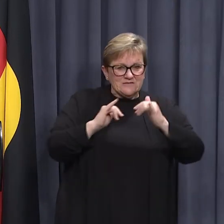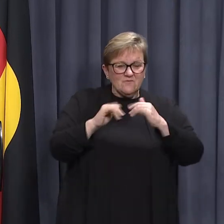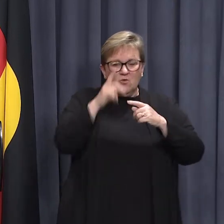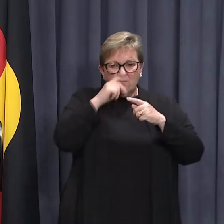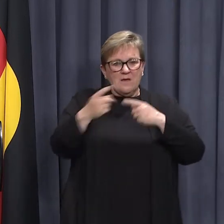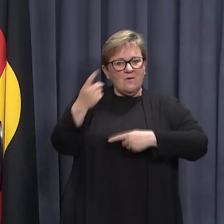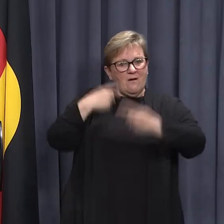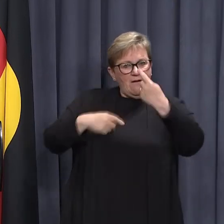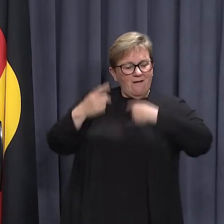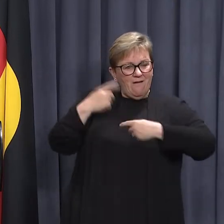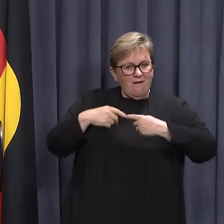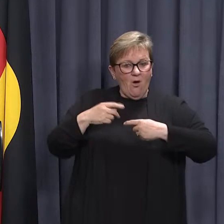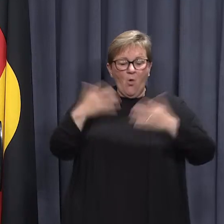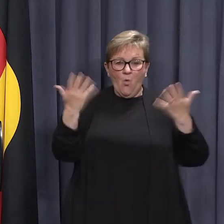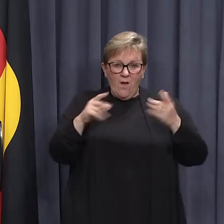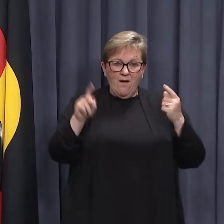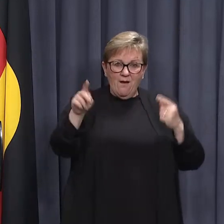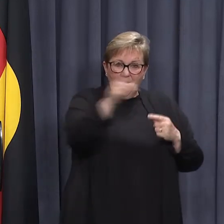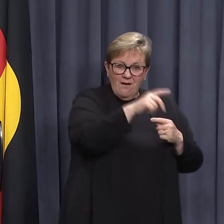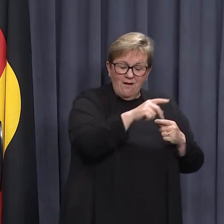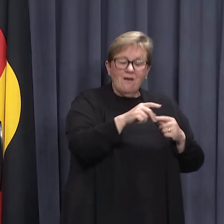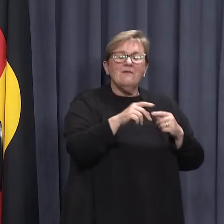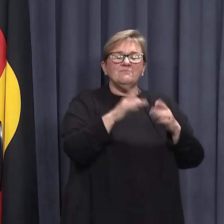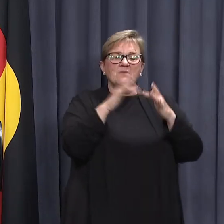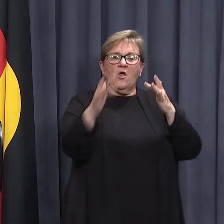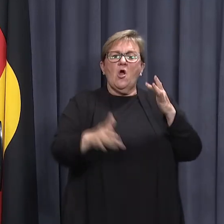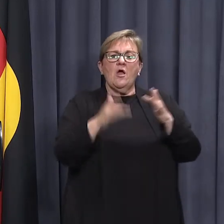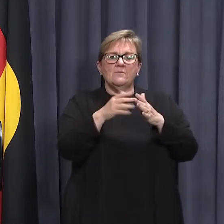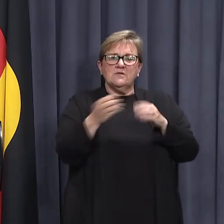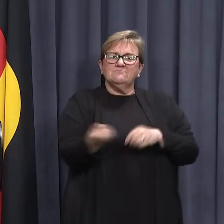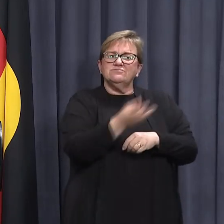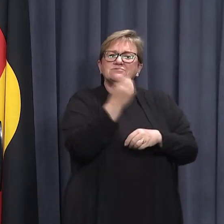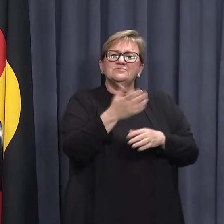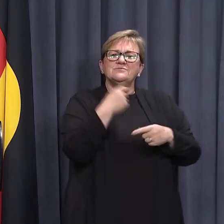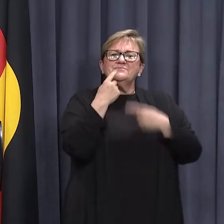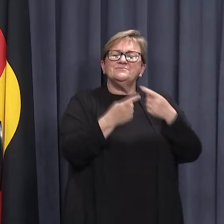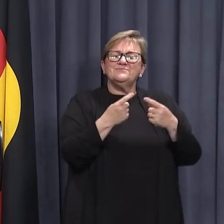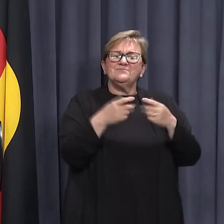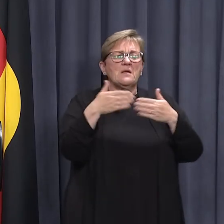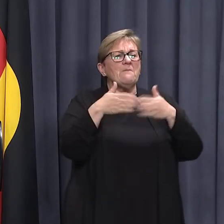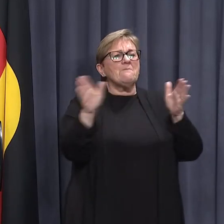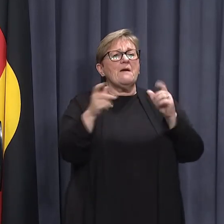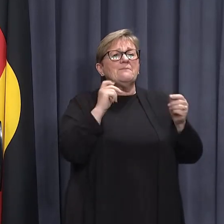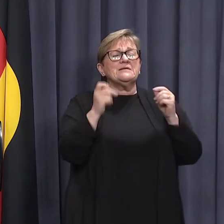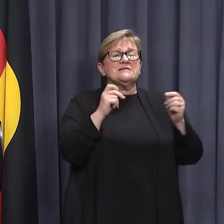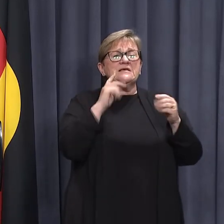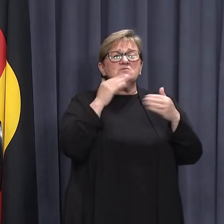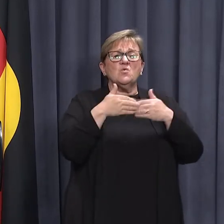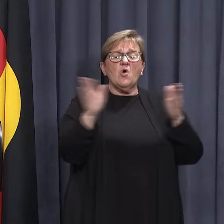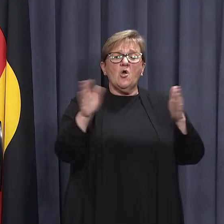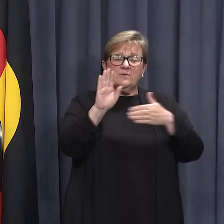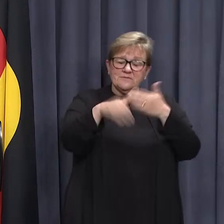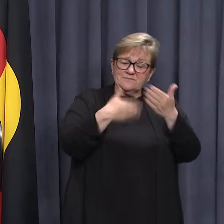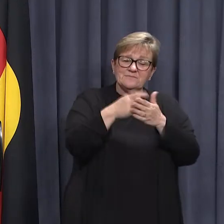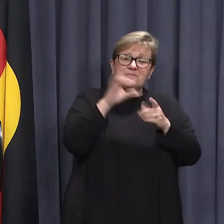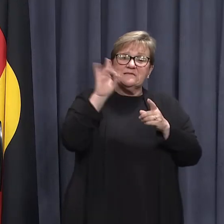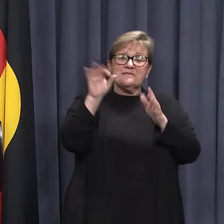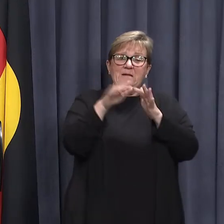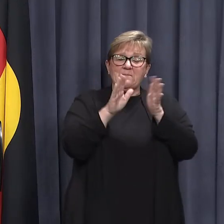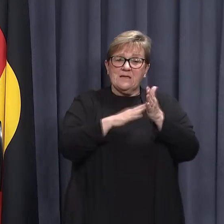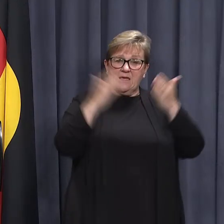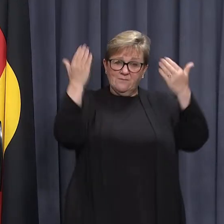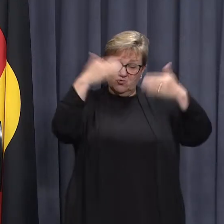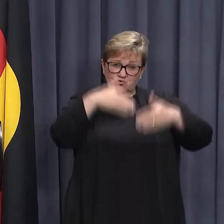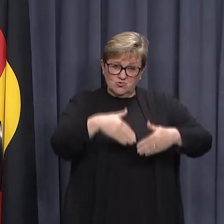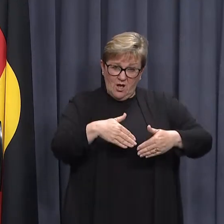tracing, the venues and exposure times are updated. Our public testing clinics will remain open again until 10pm tonight.